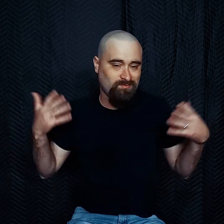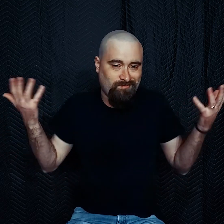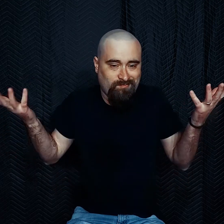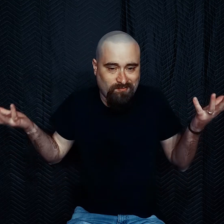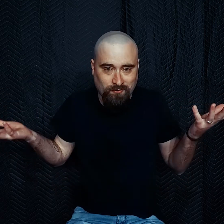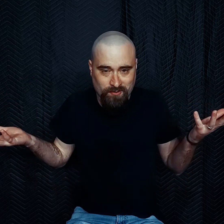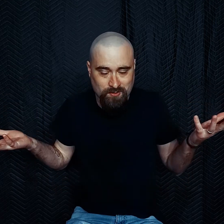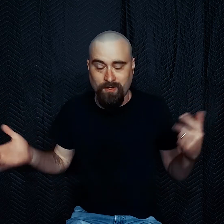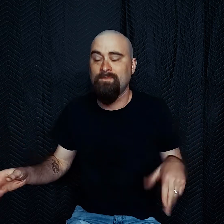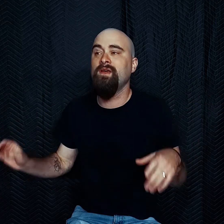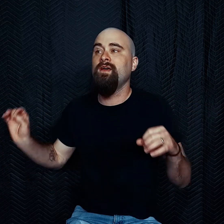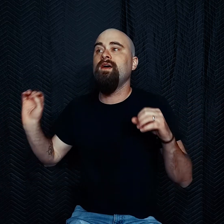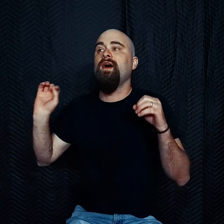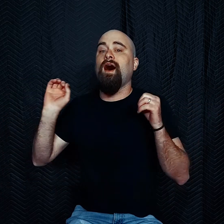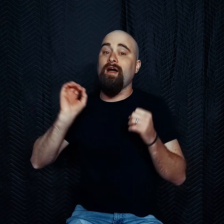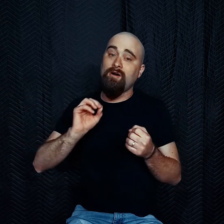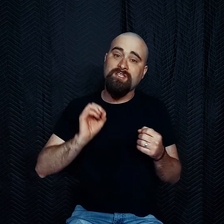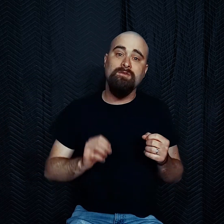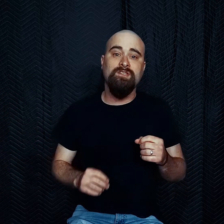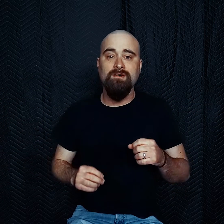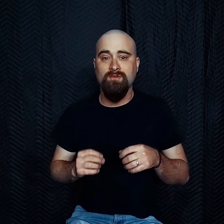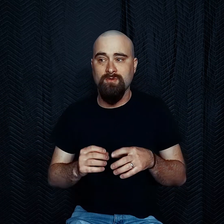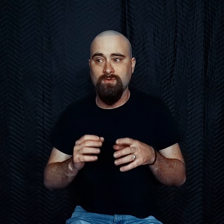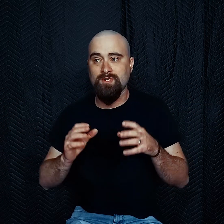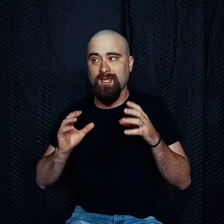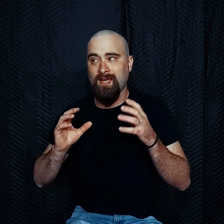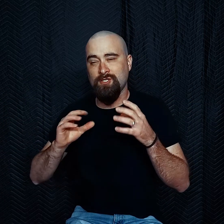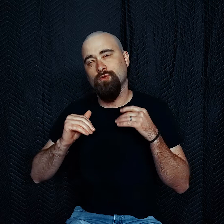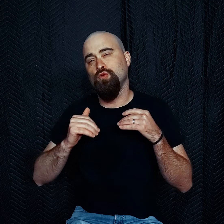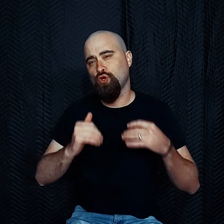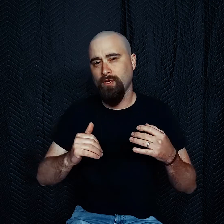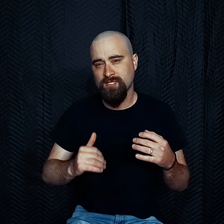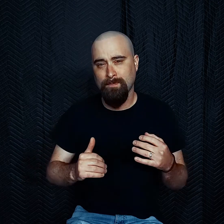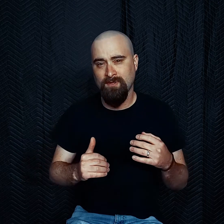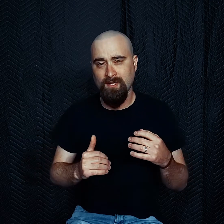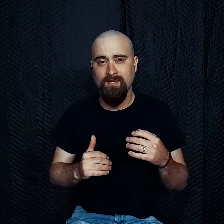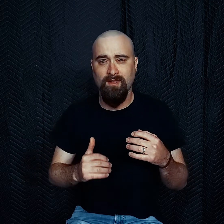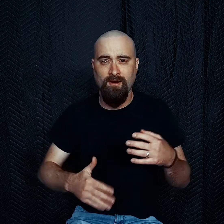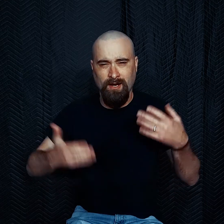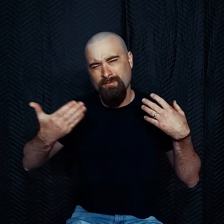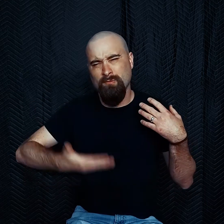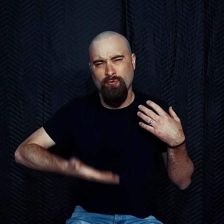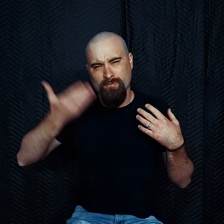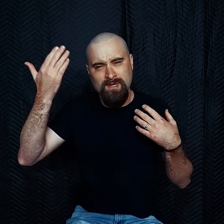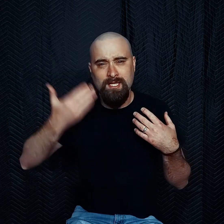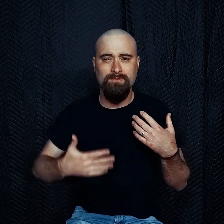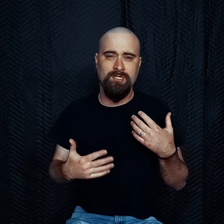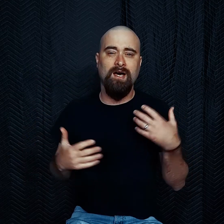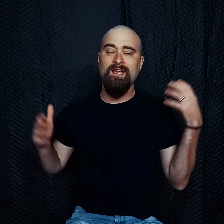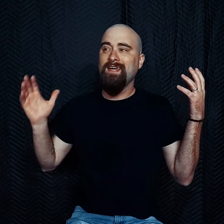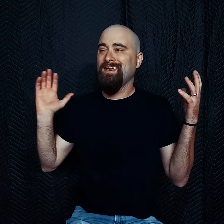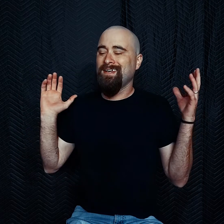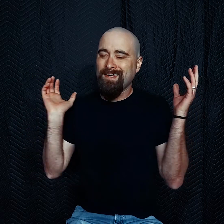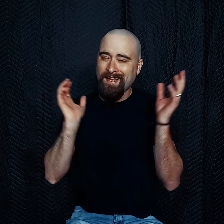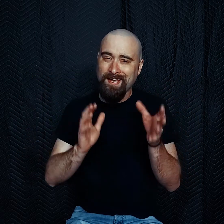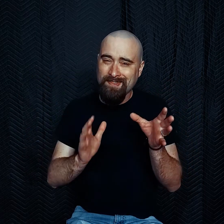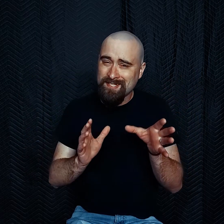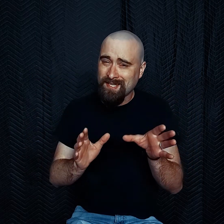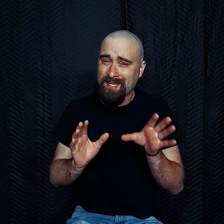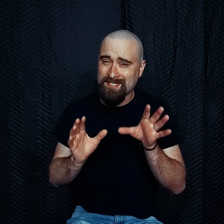for the story. I also didn't use a true close-up at the end there. I'm more of a medium shot. In this case,